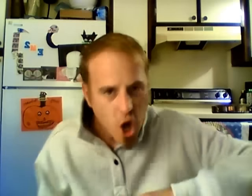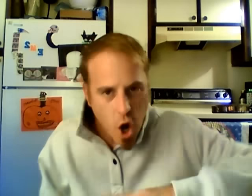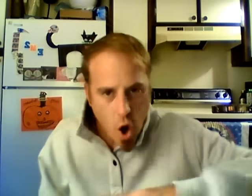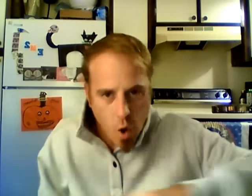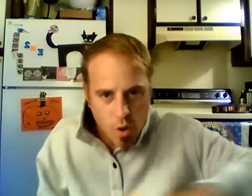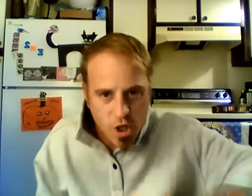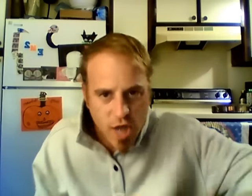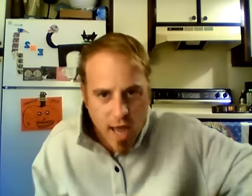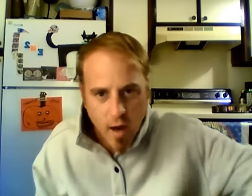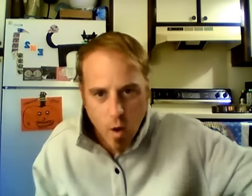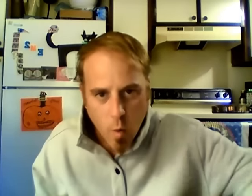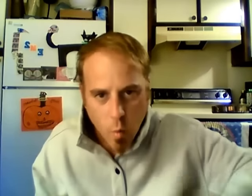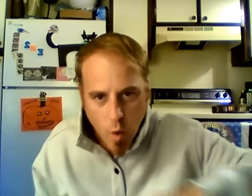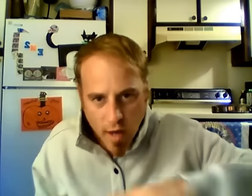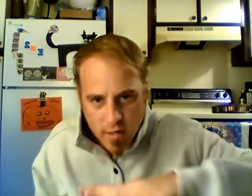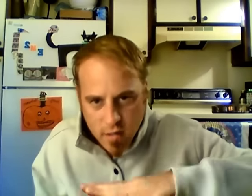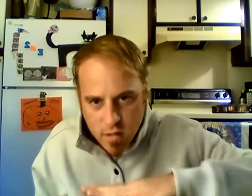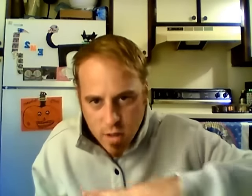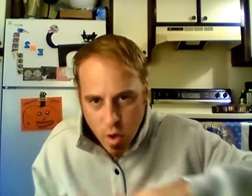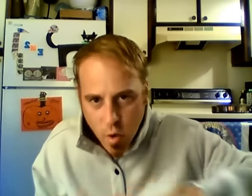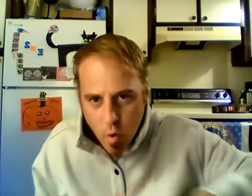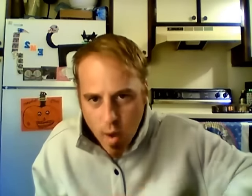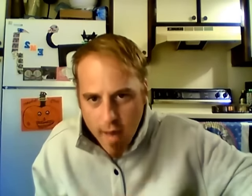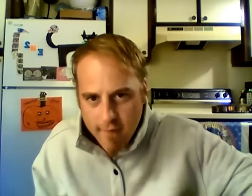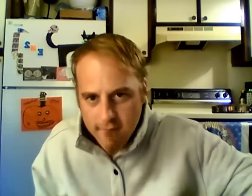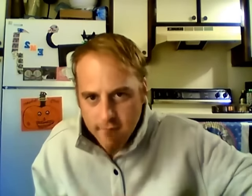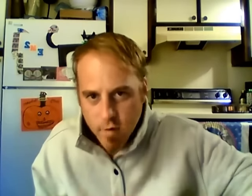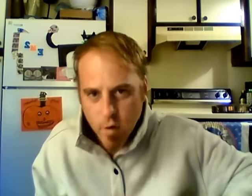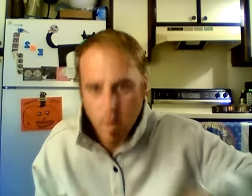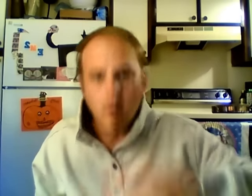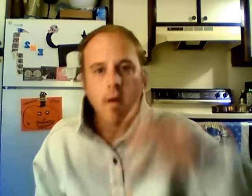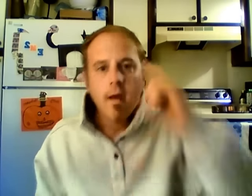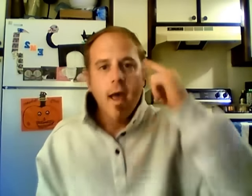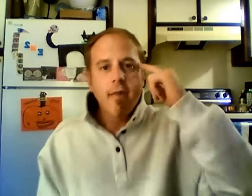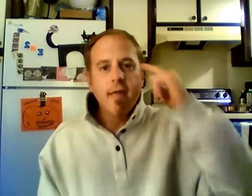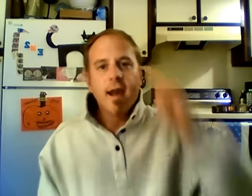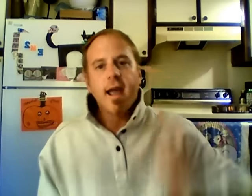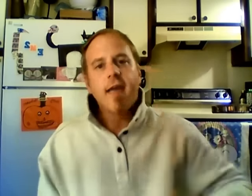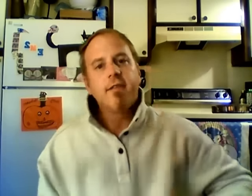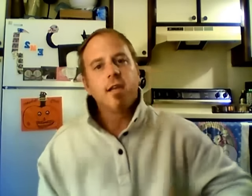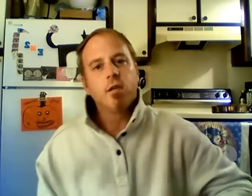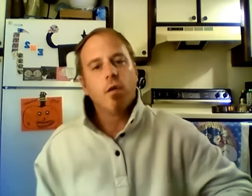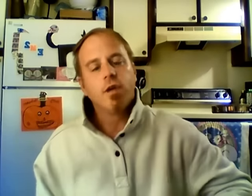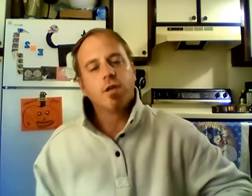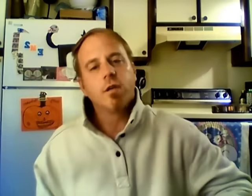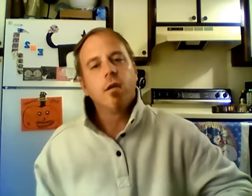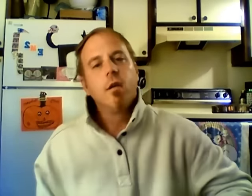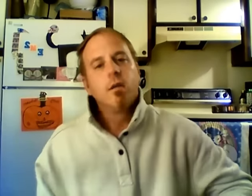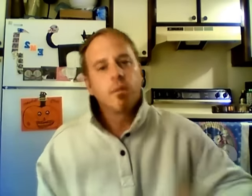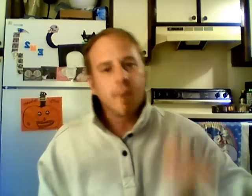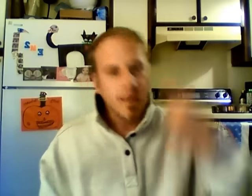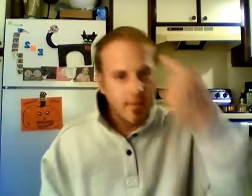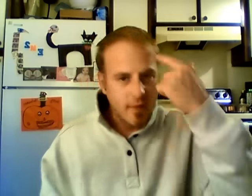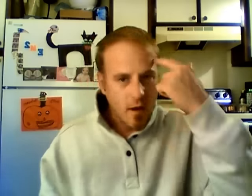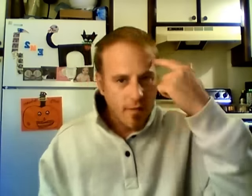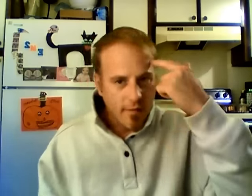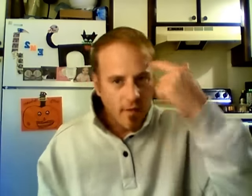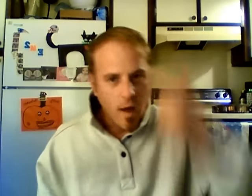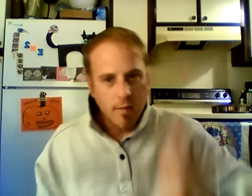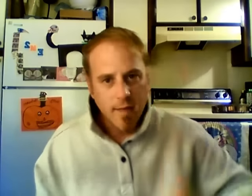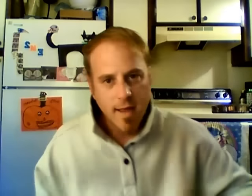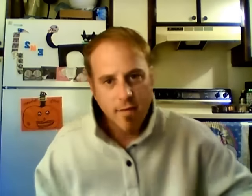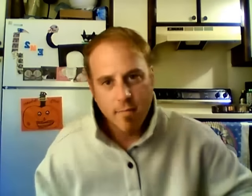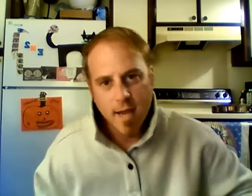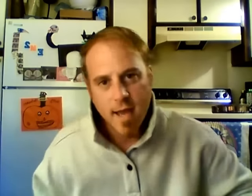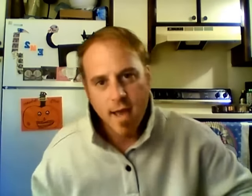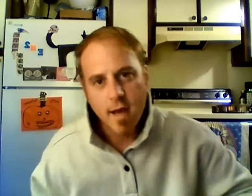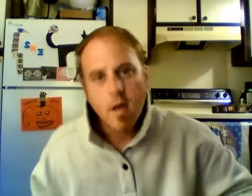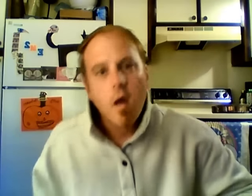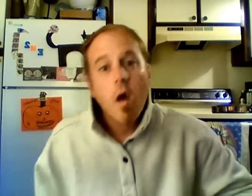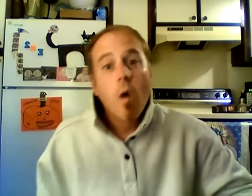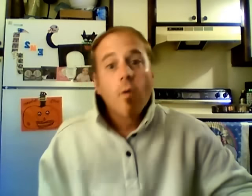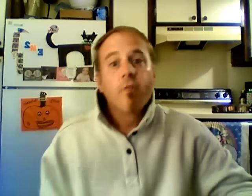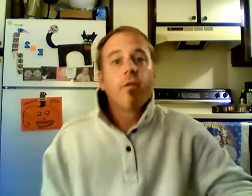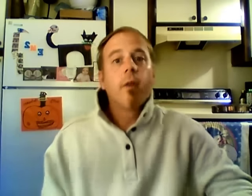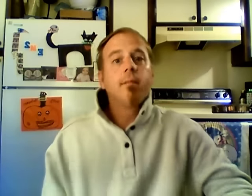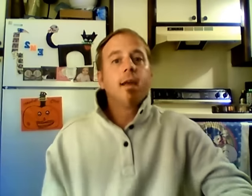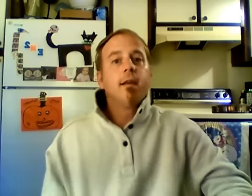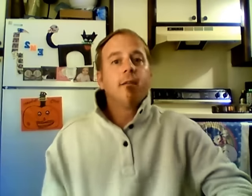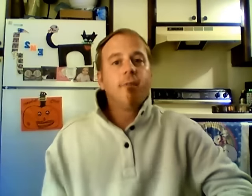no shadow whatsoever. And then I had the intuition and the thought in my head, someday in